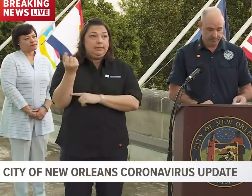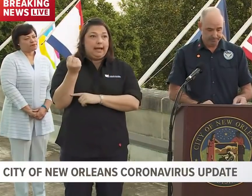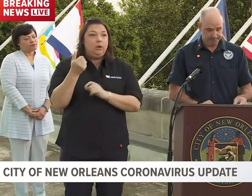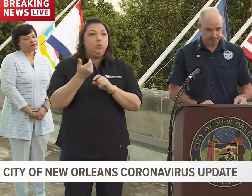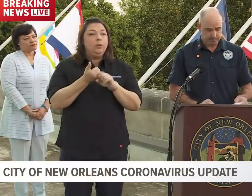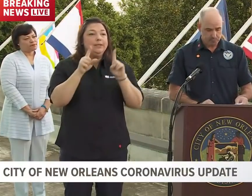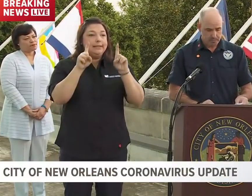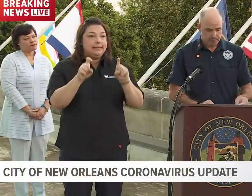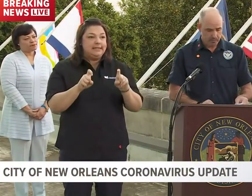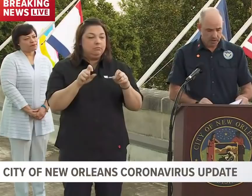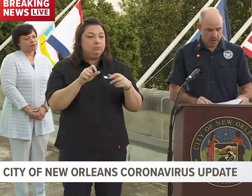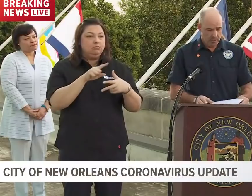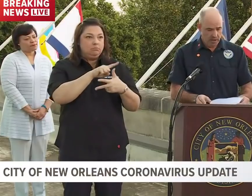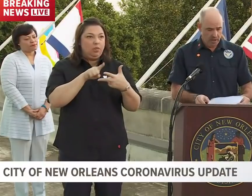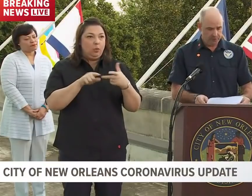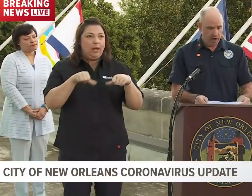sites.